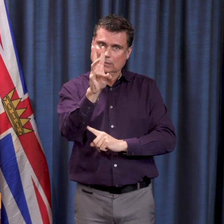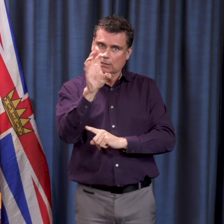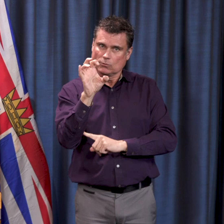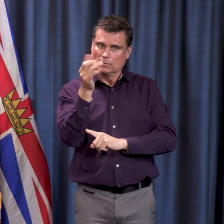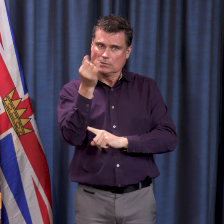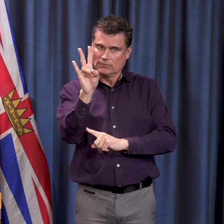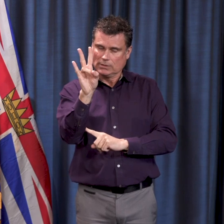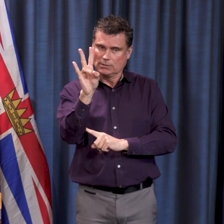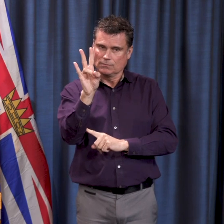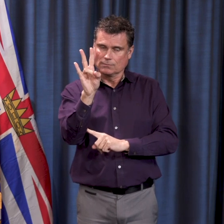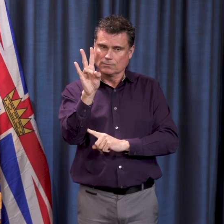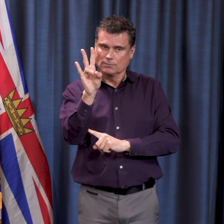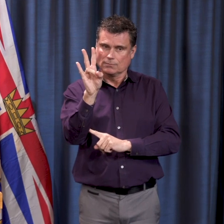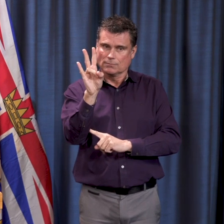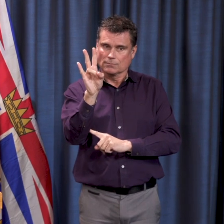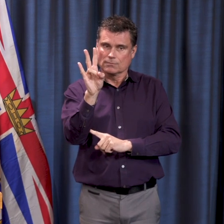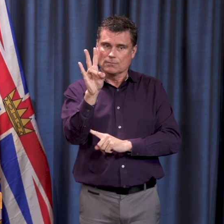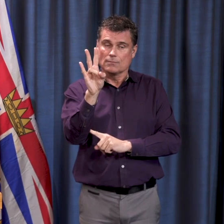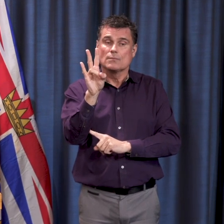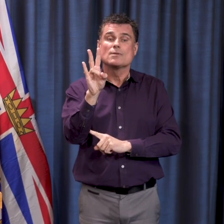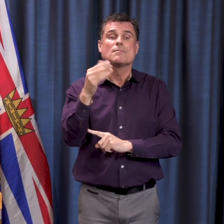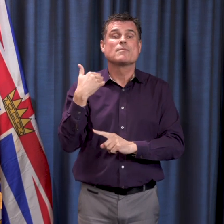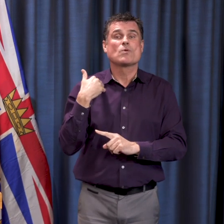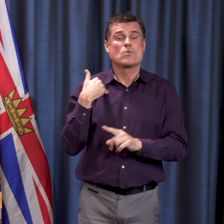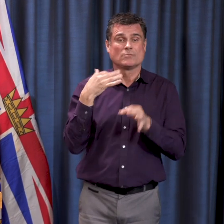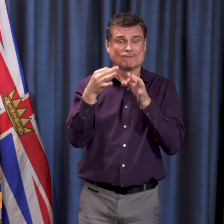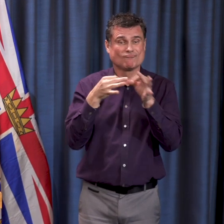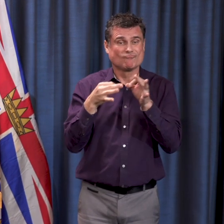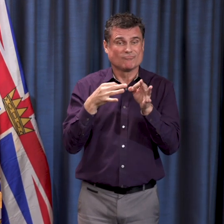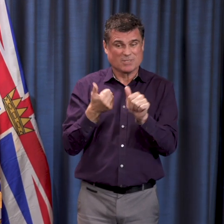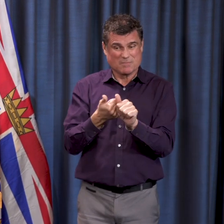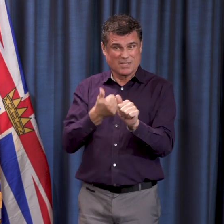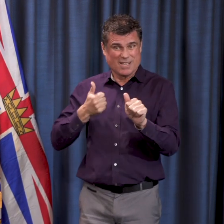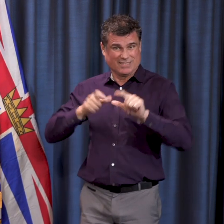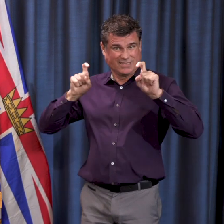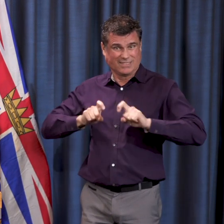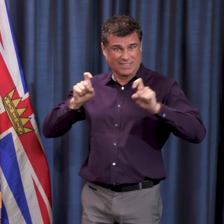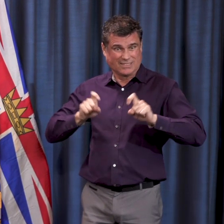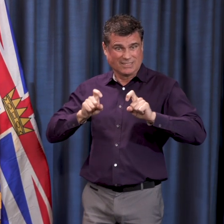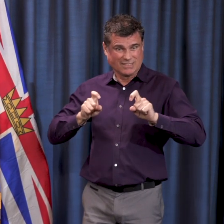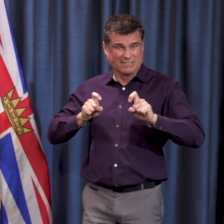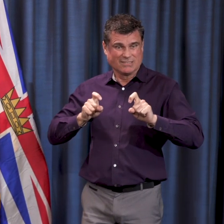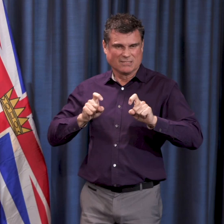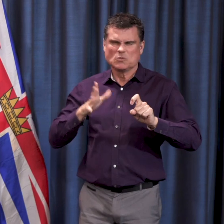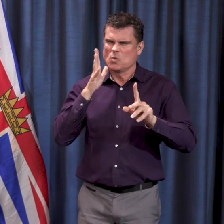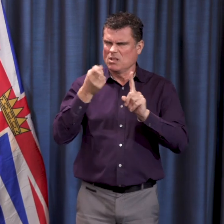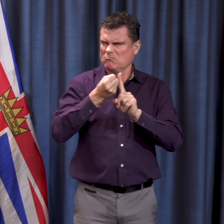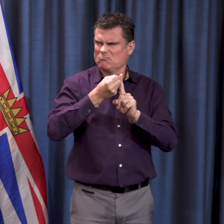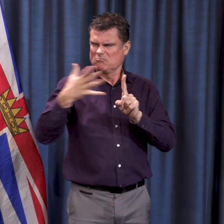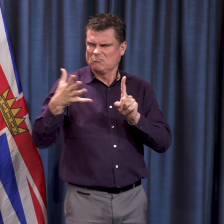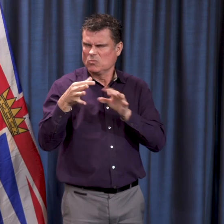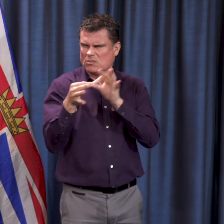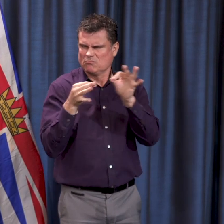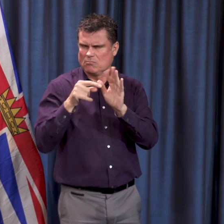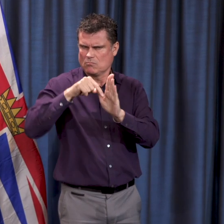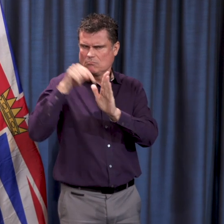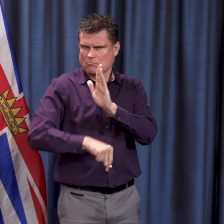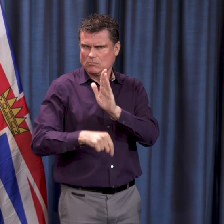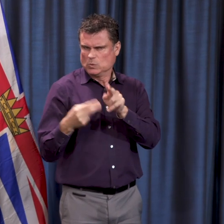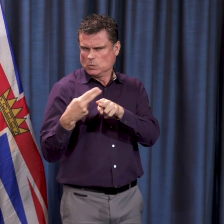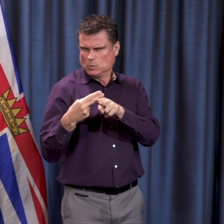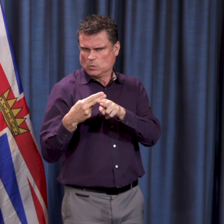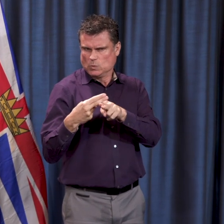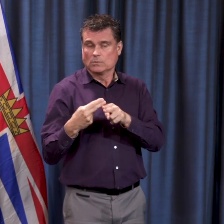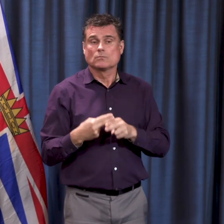the backlog of testing, and I'll talk a little bit about testing again in a minute. So for our 617